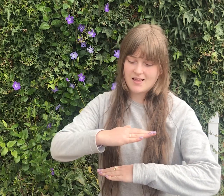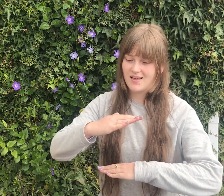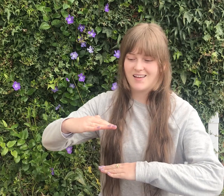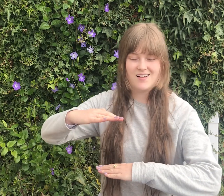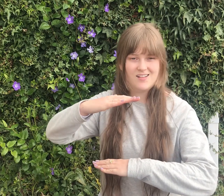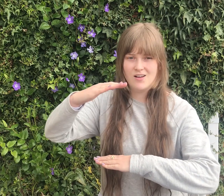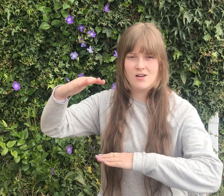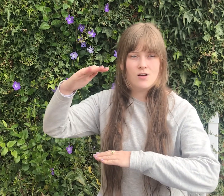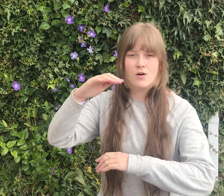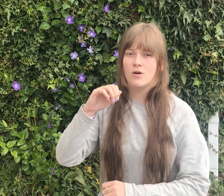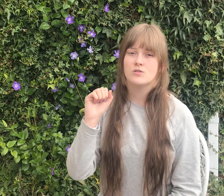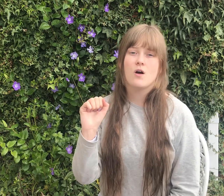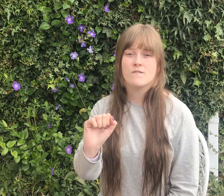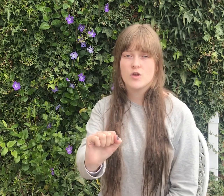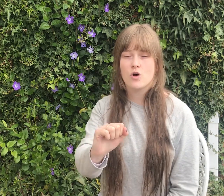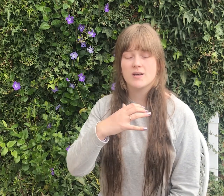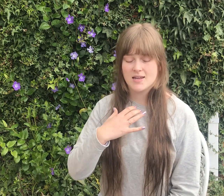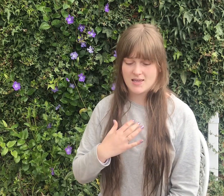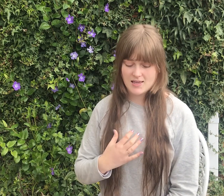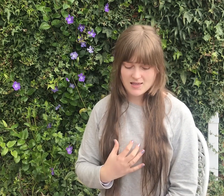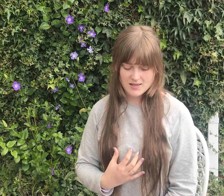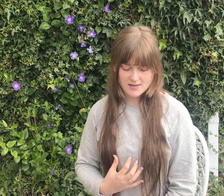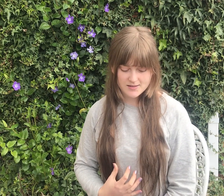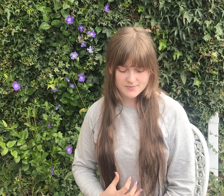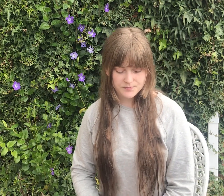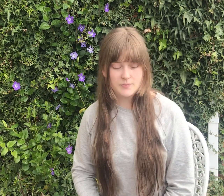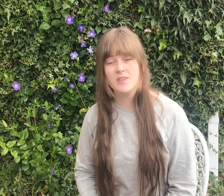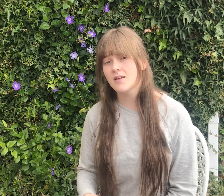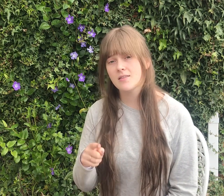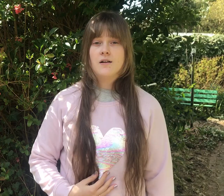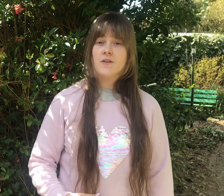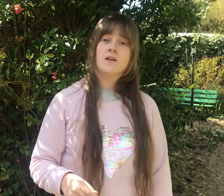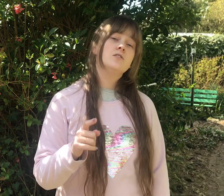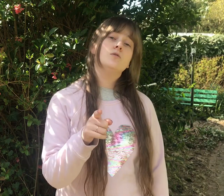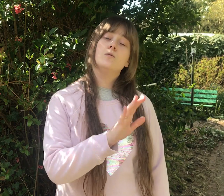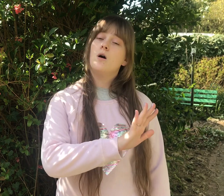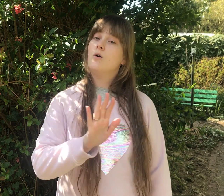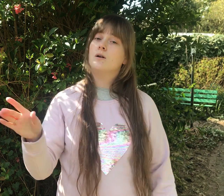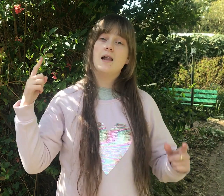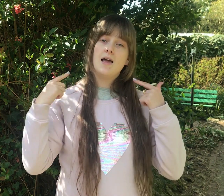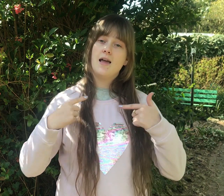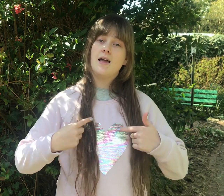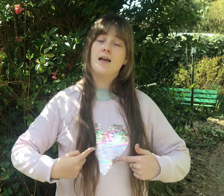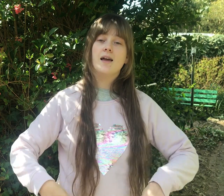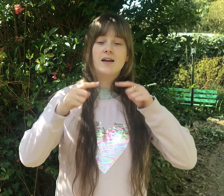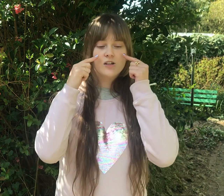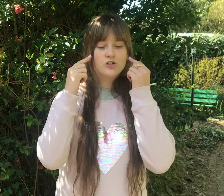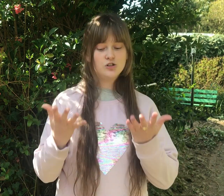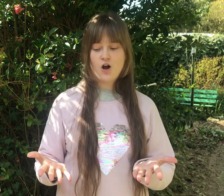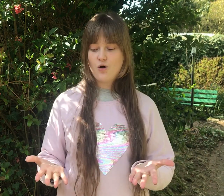Those of your Need That you won't let Show